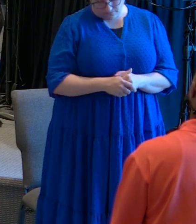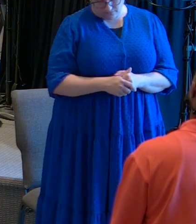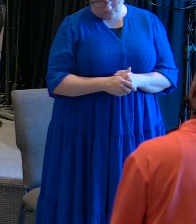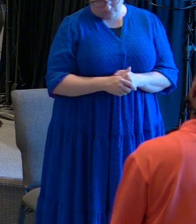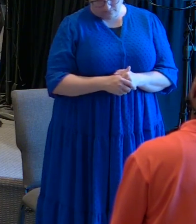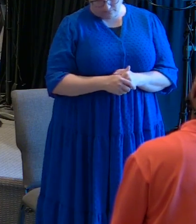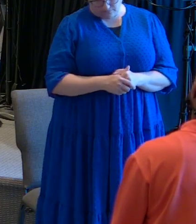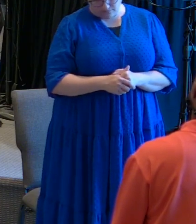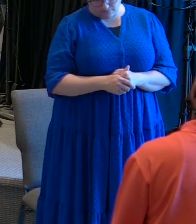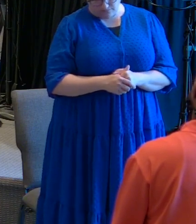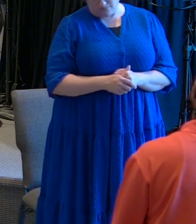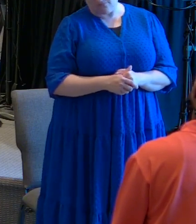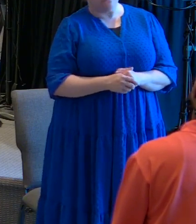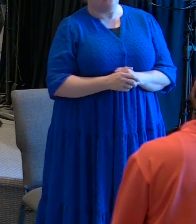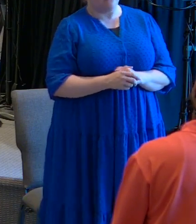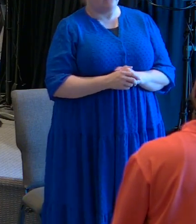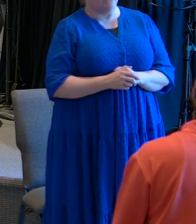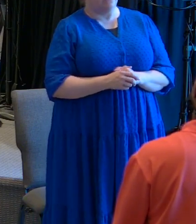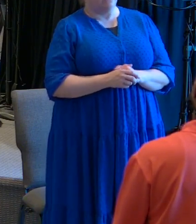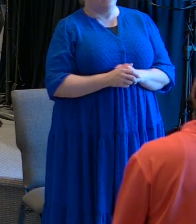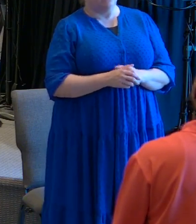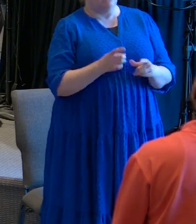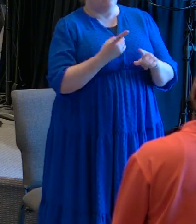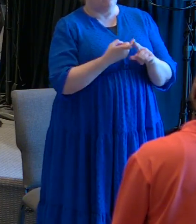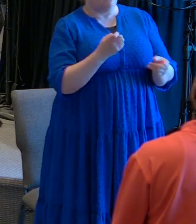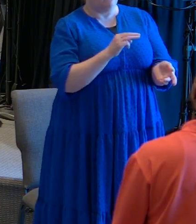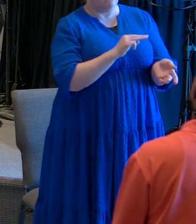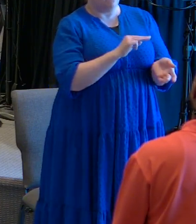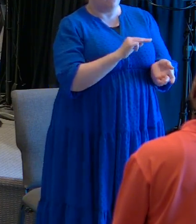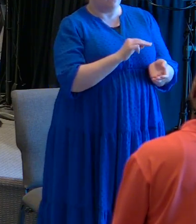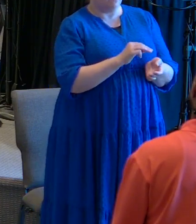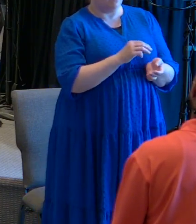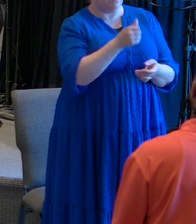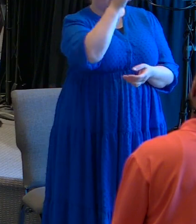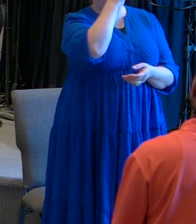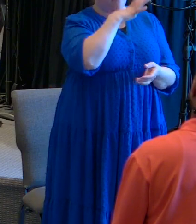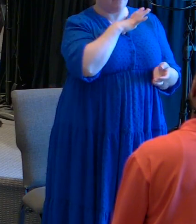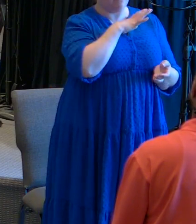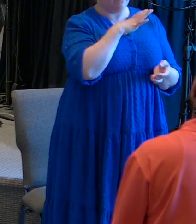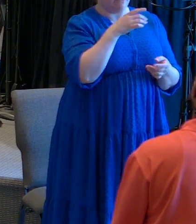it was quoted by a man from medical records in paris